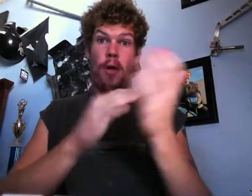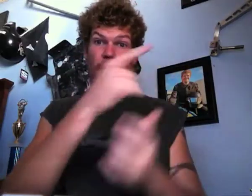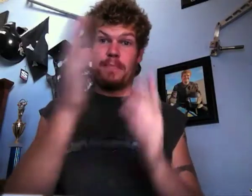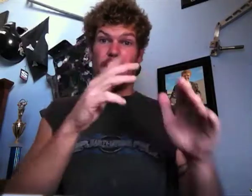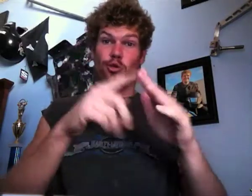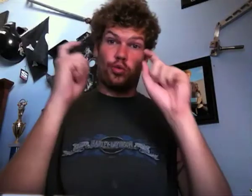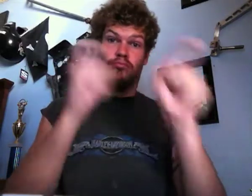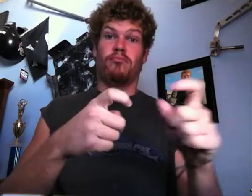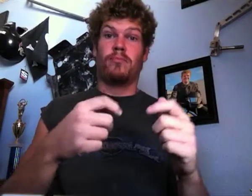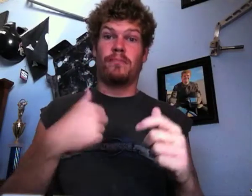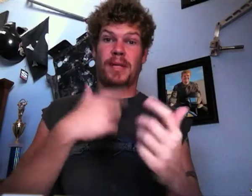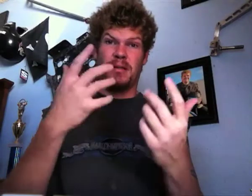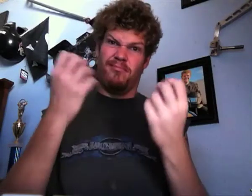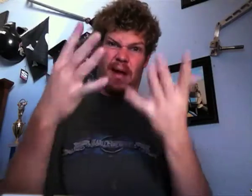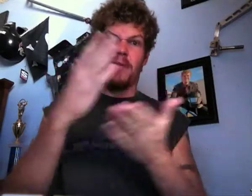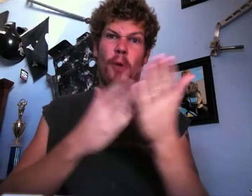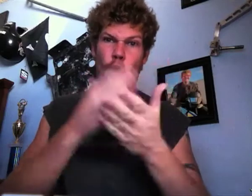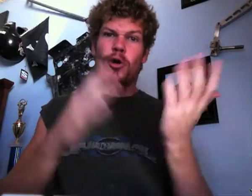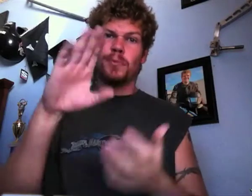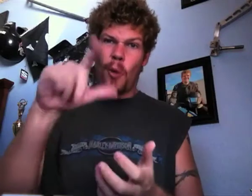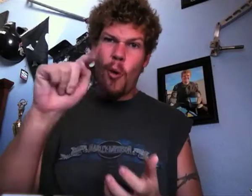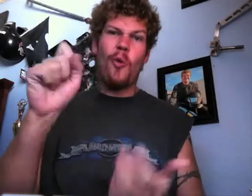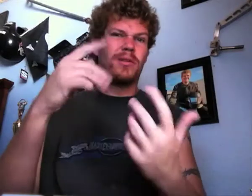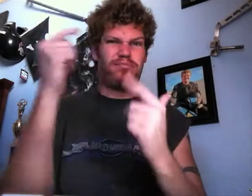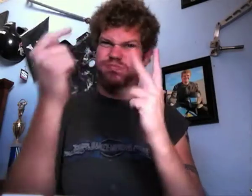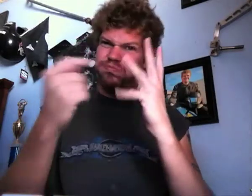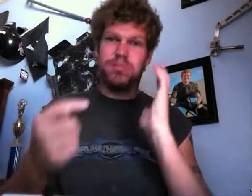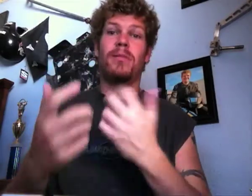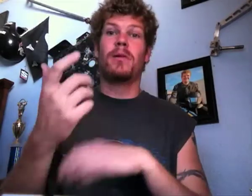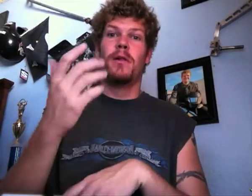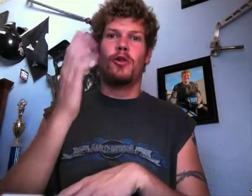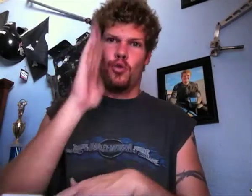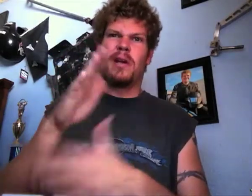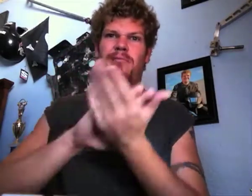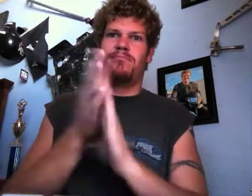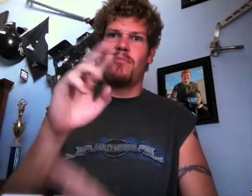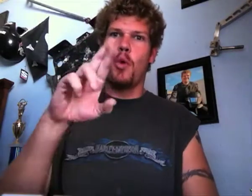I don't know what doing,